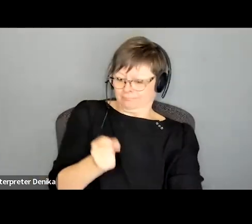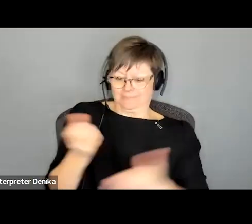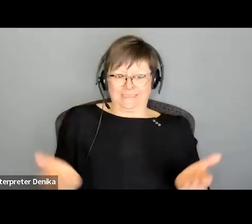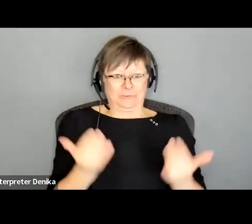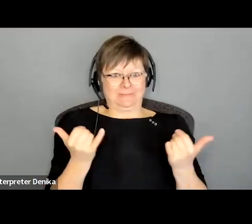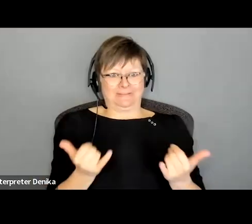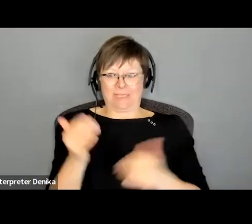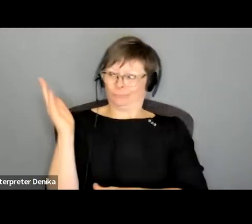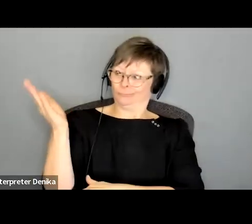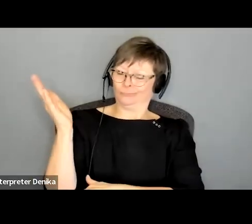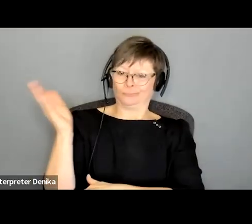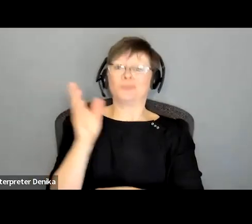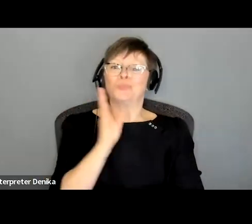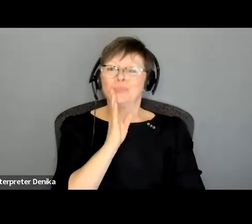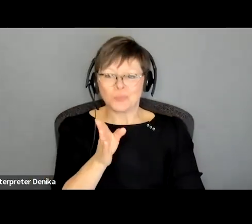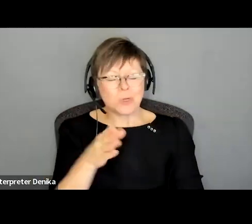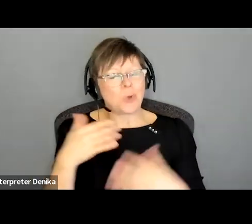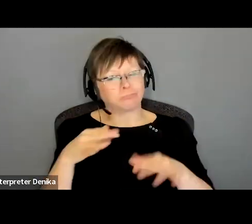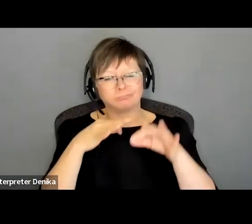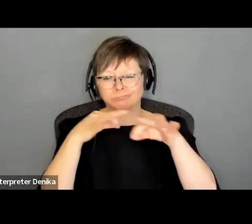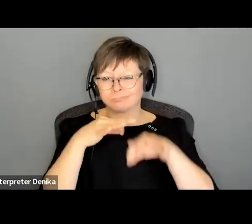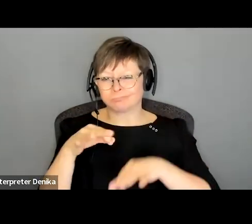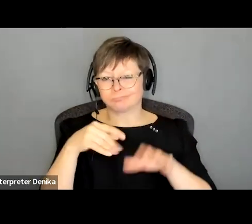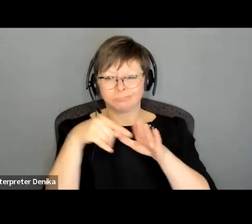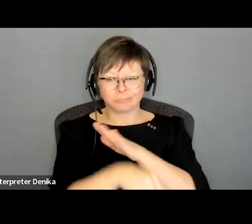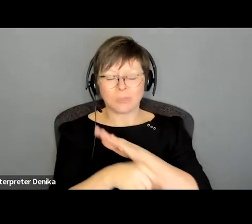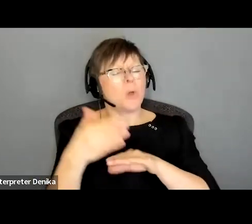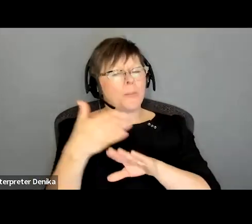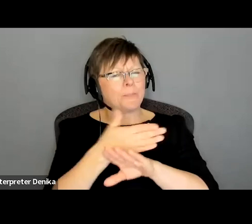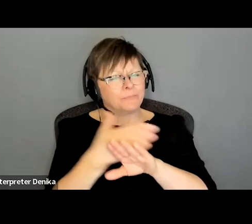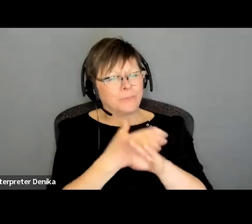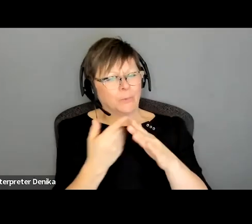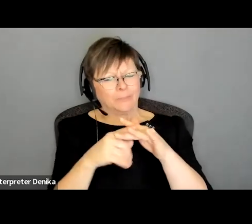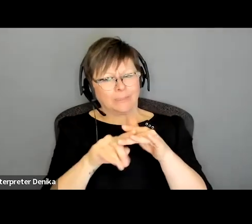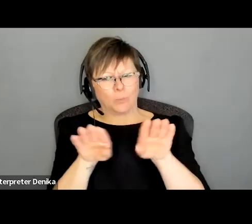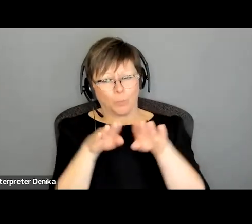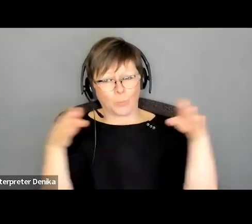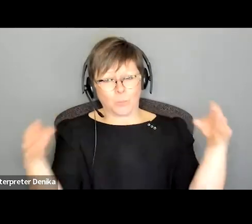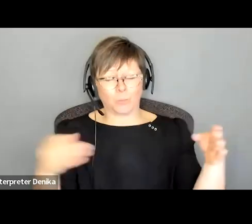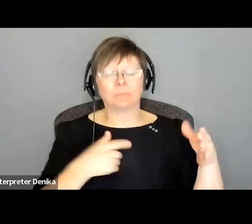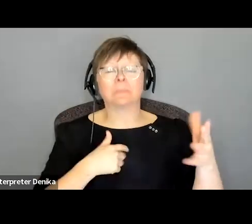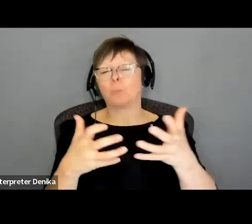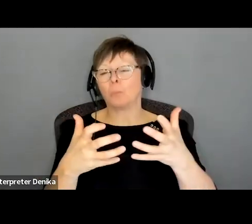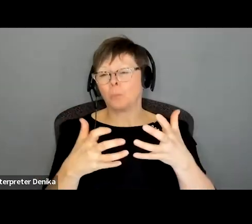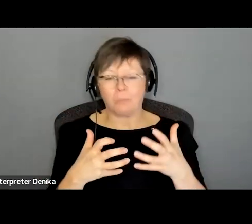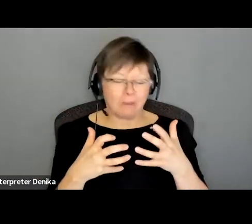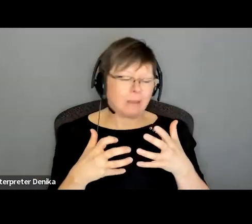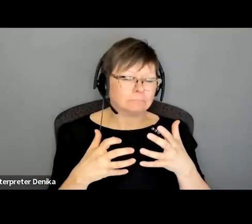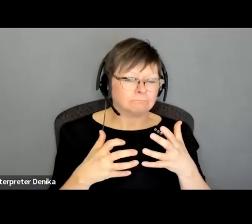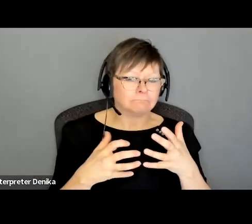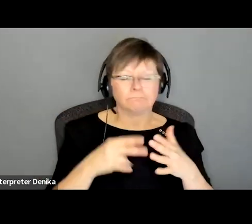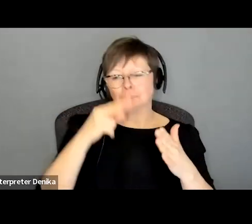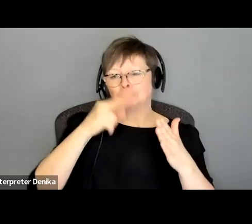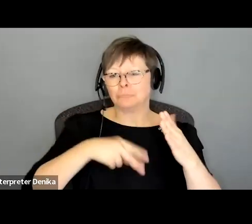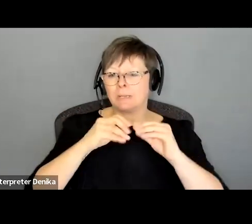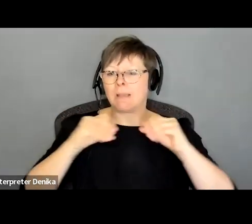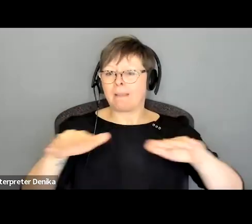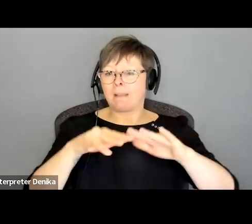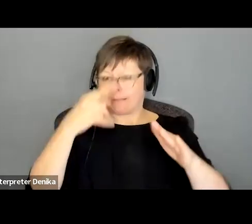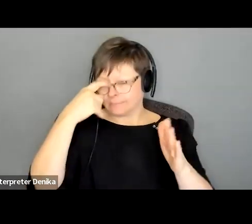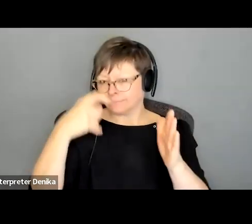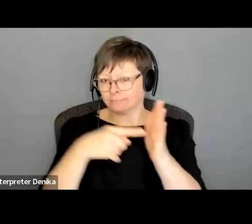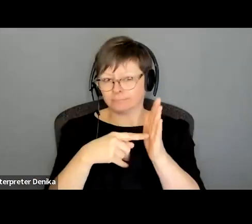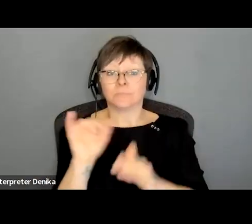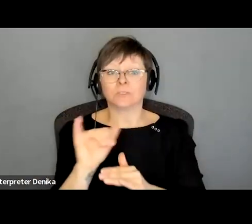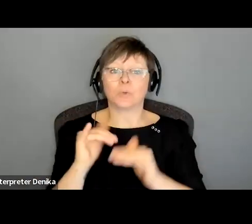knowledge to this conversation but before we begin i would just like to read a land acknowledgement statement as well as equity's